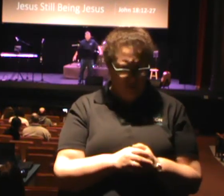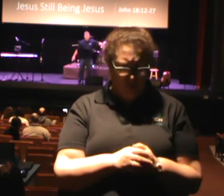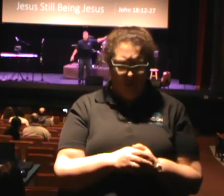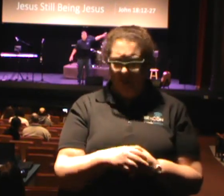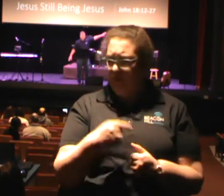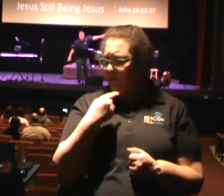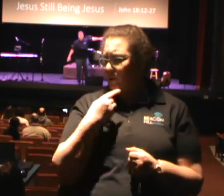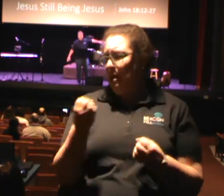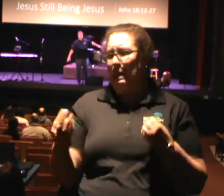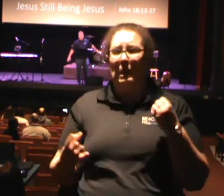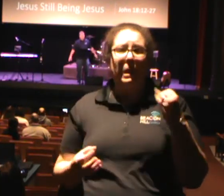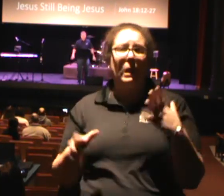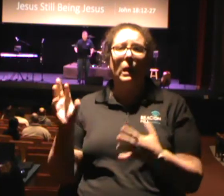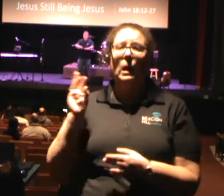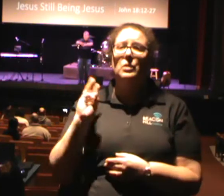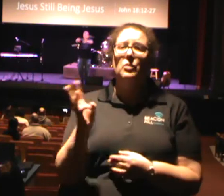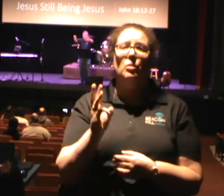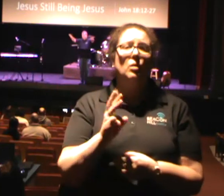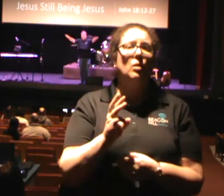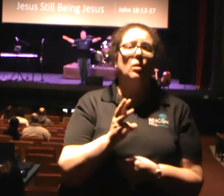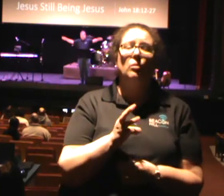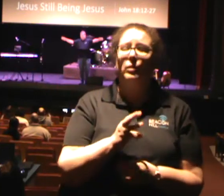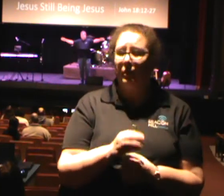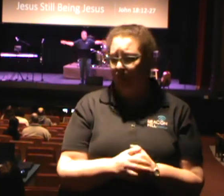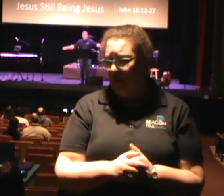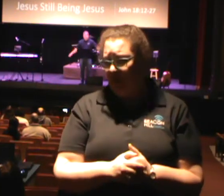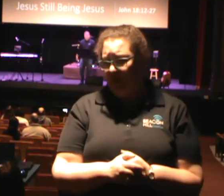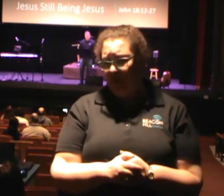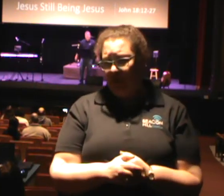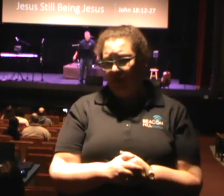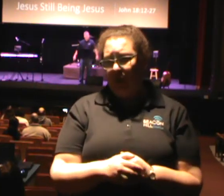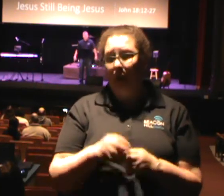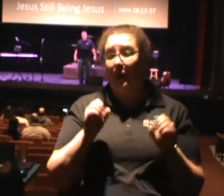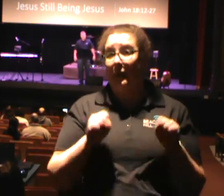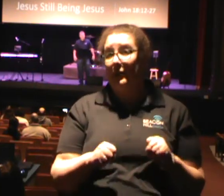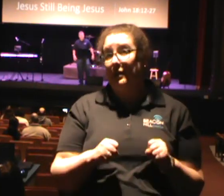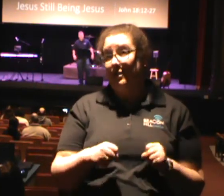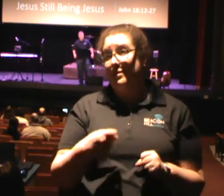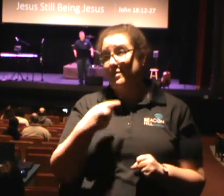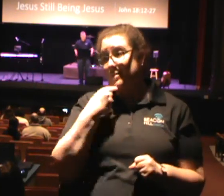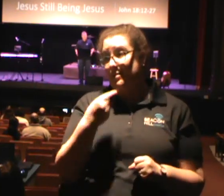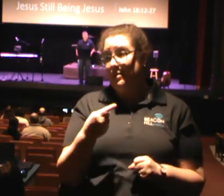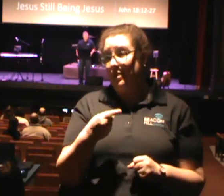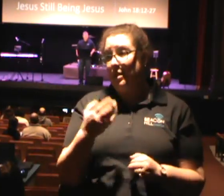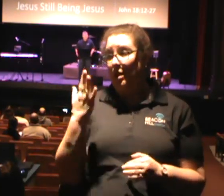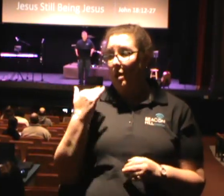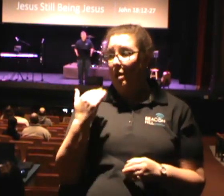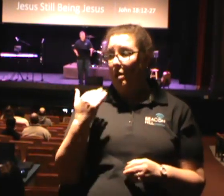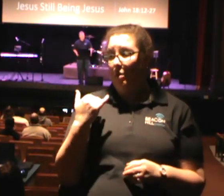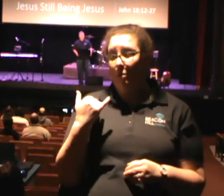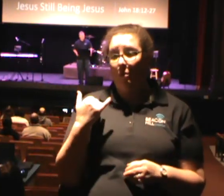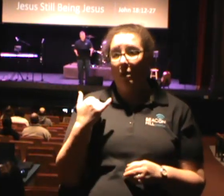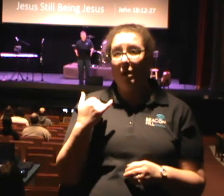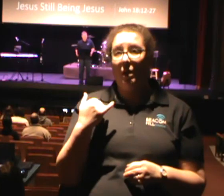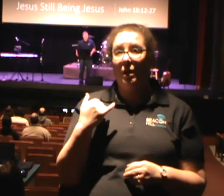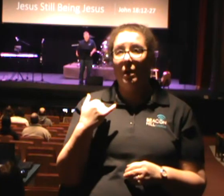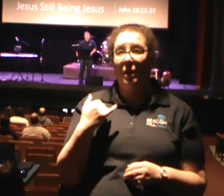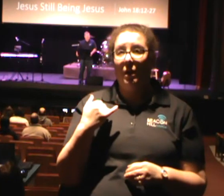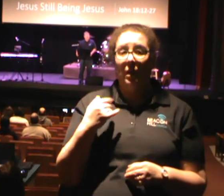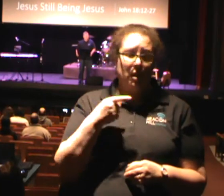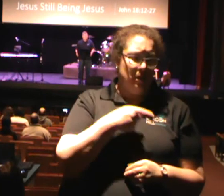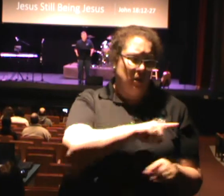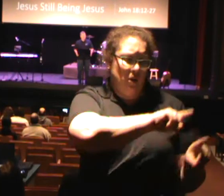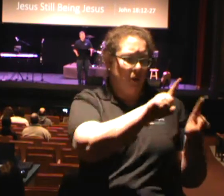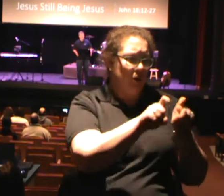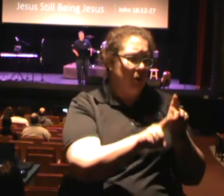You leave my disciples alone. There's plenty of witnesses that can testify. So while they are hitting Jesus and